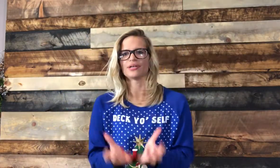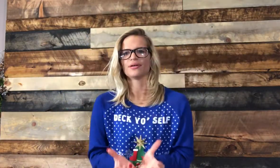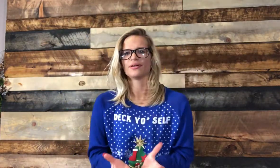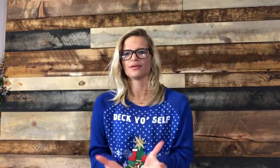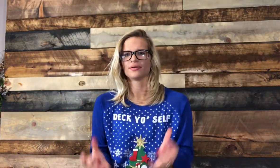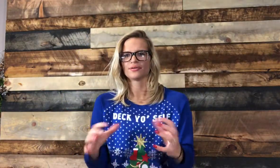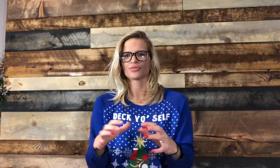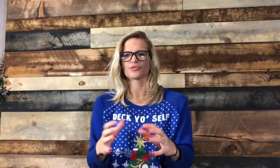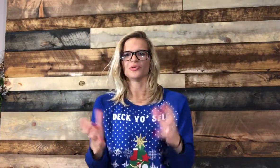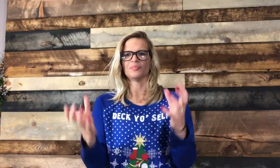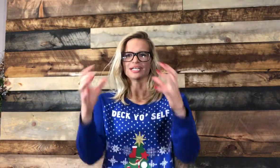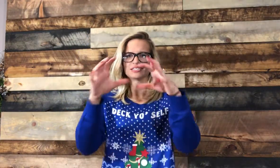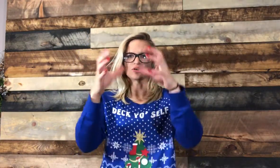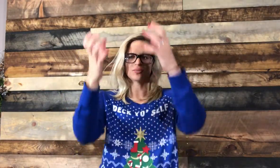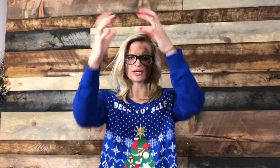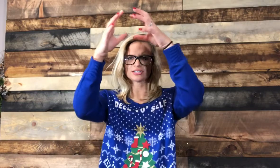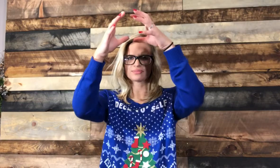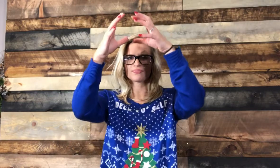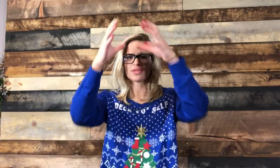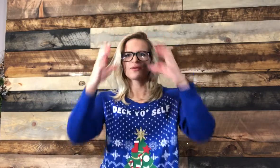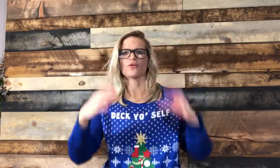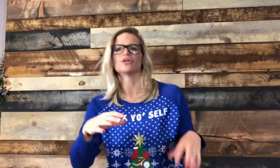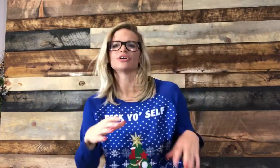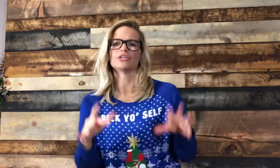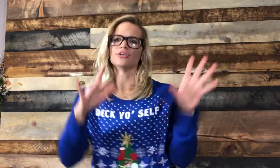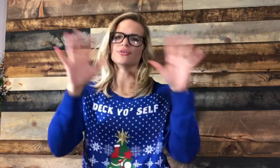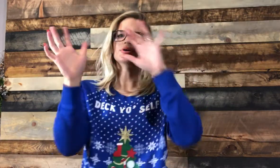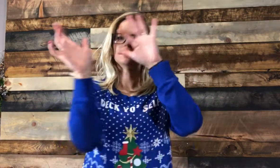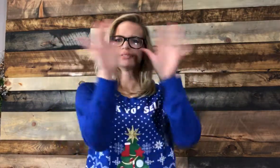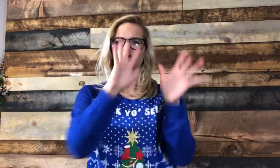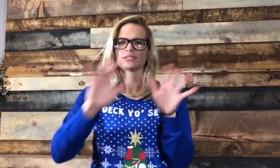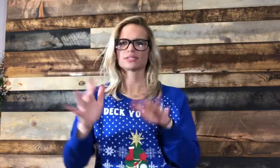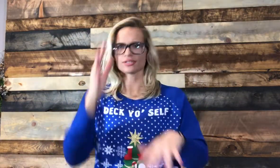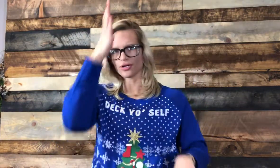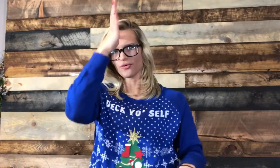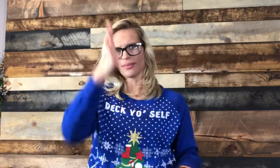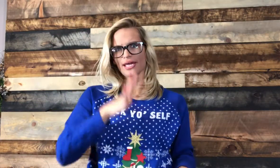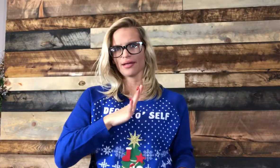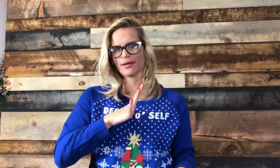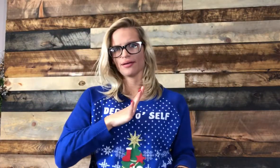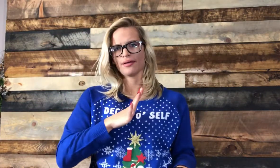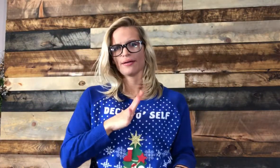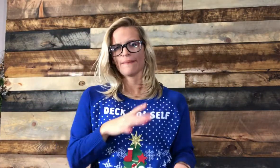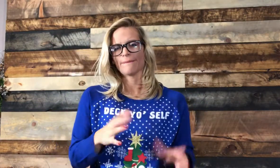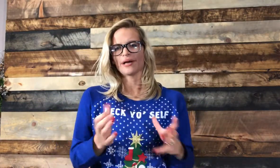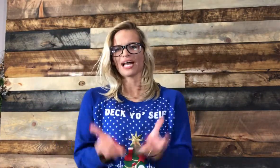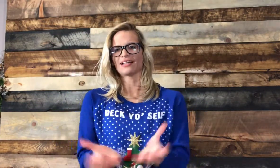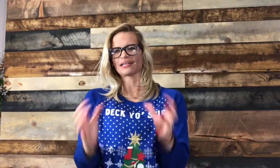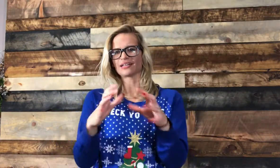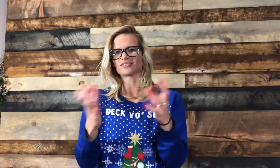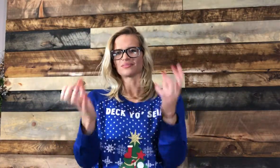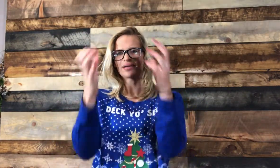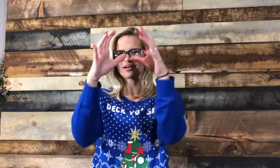big snowballs. Or you could do snowman. But I like this one better.